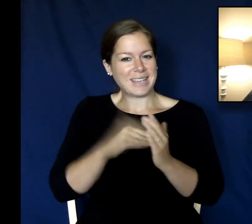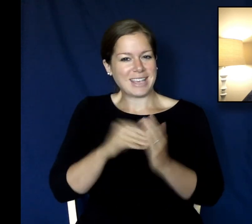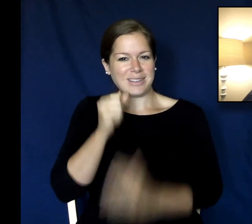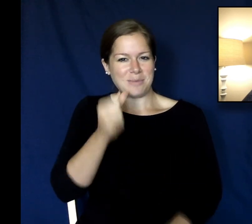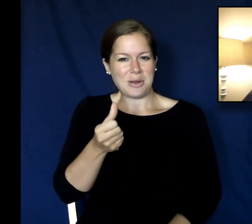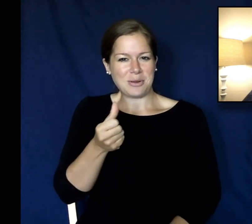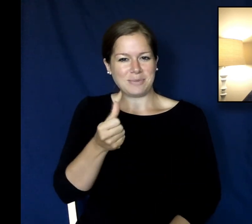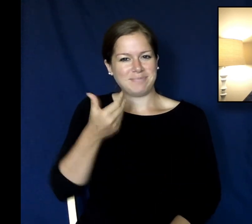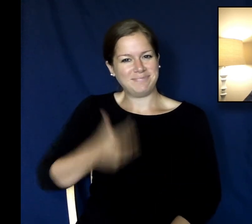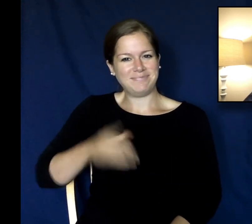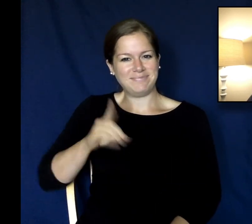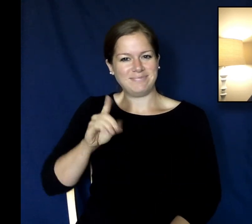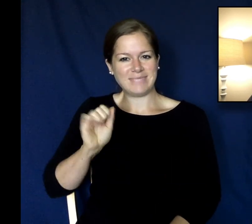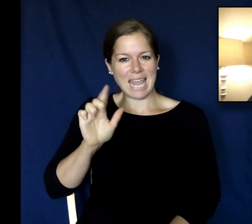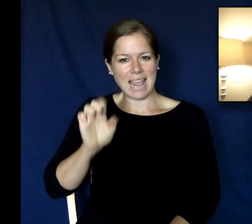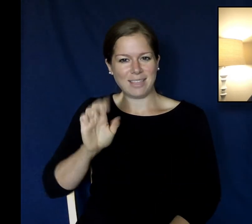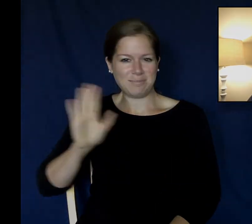and I look forward to seeing you then it's pastor dale